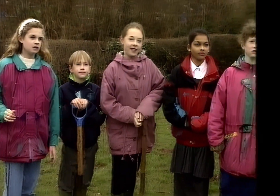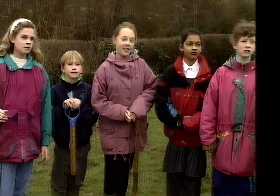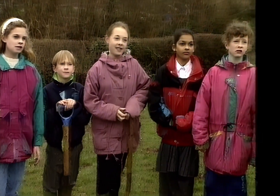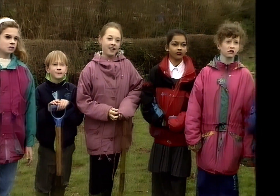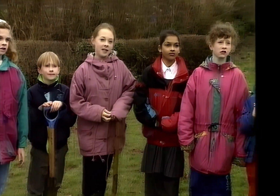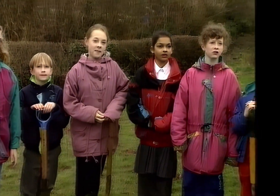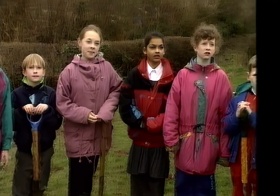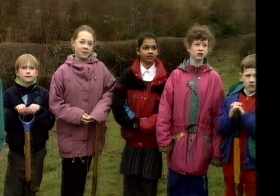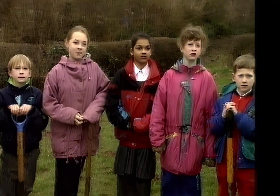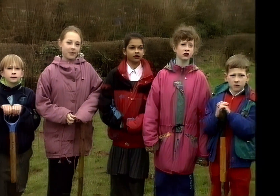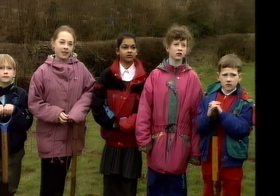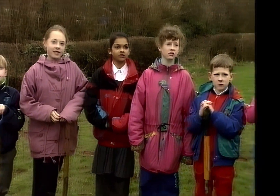last week.